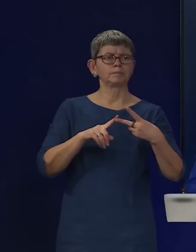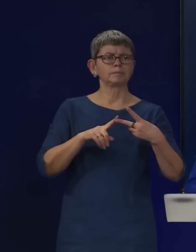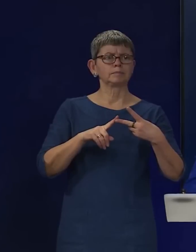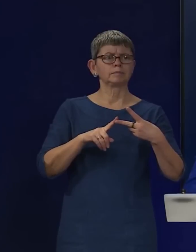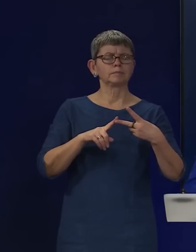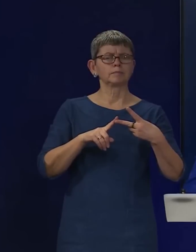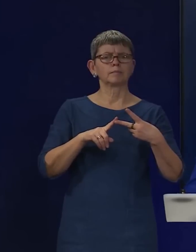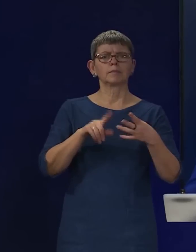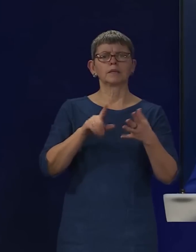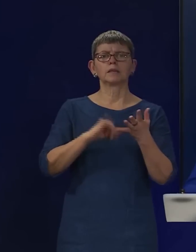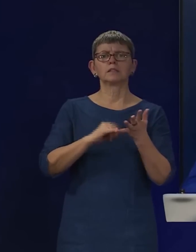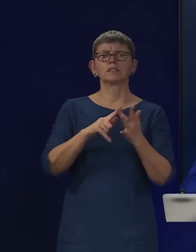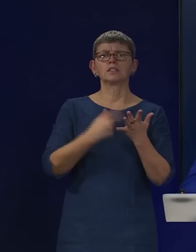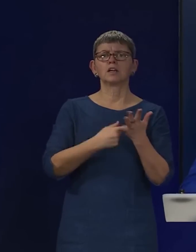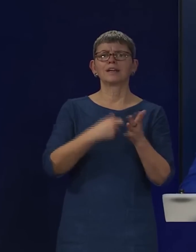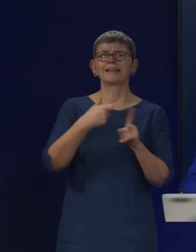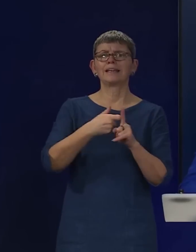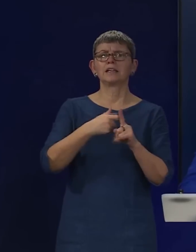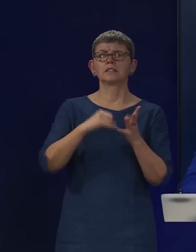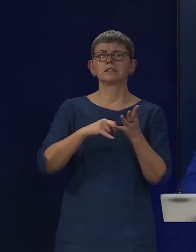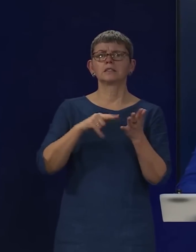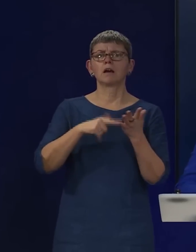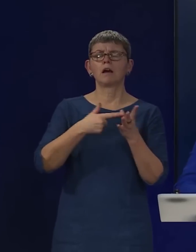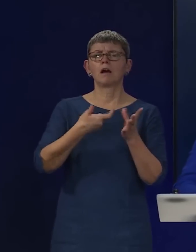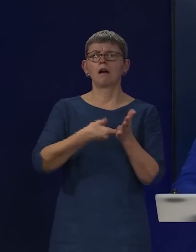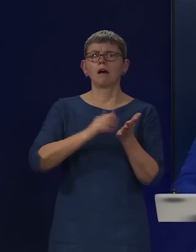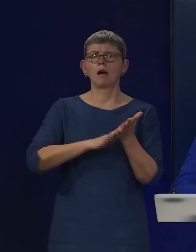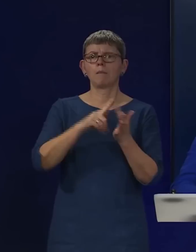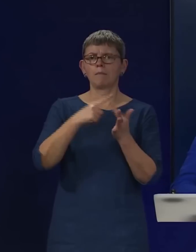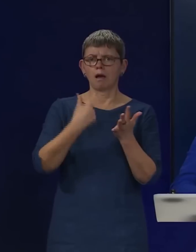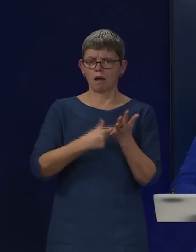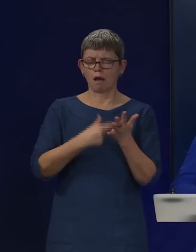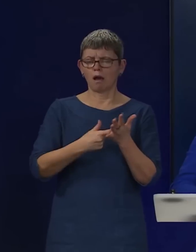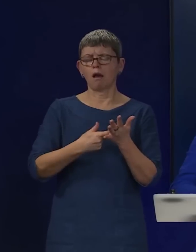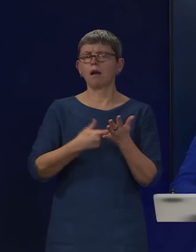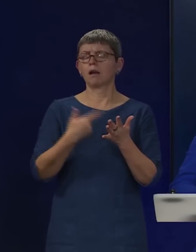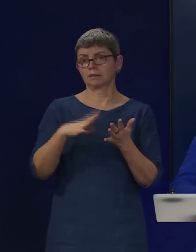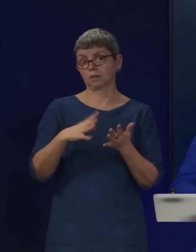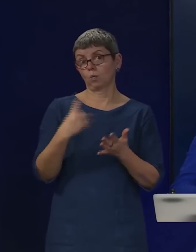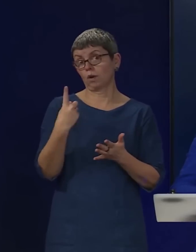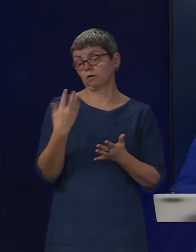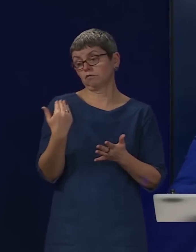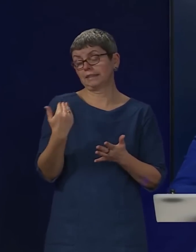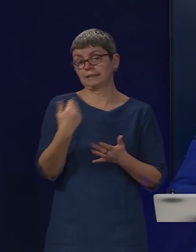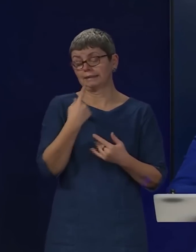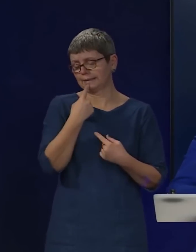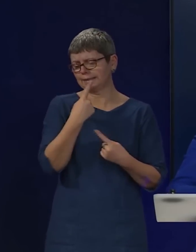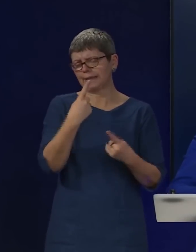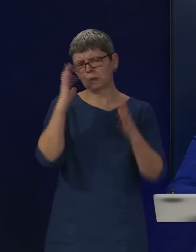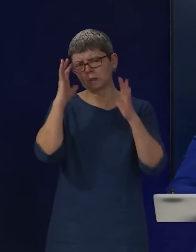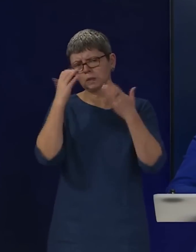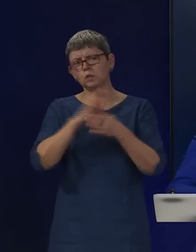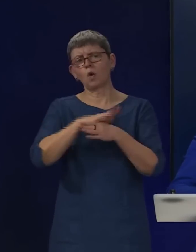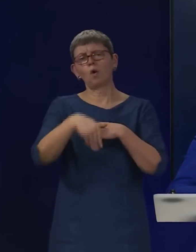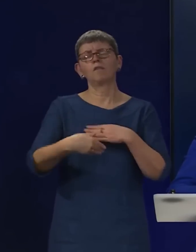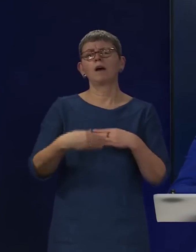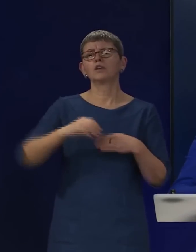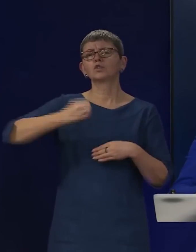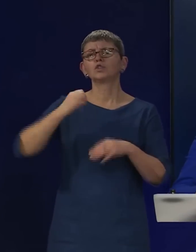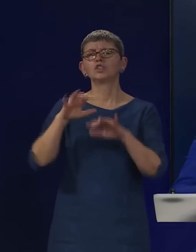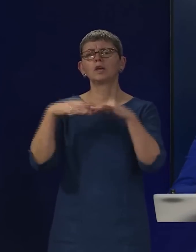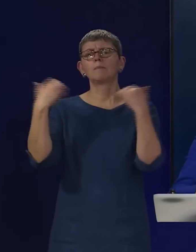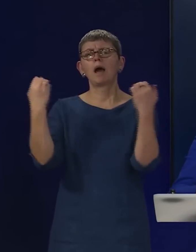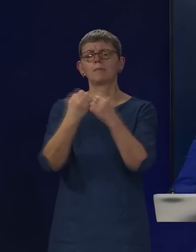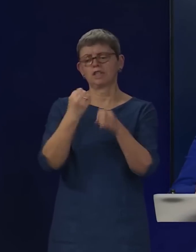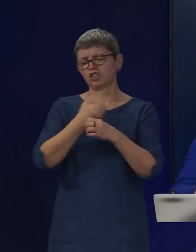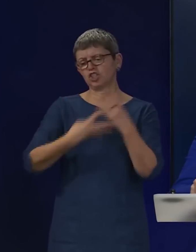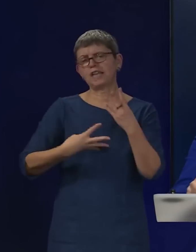Sir Keir Starmer is the latest person to express concerns about the Scottish Parliament's gender legislation. Stephen Flynn this morning